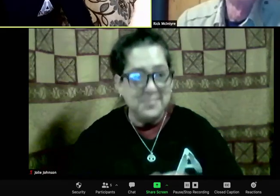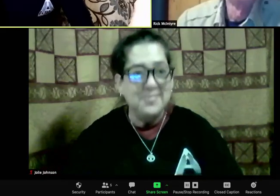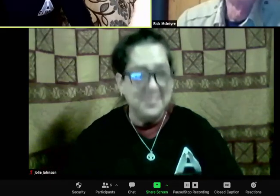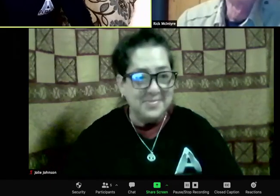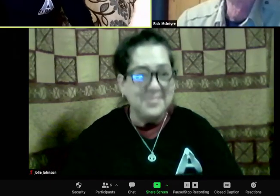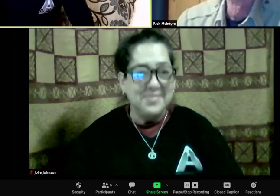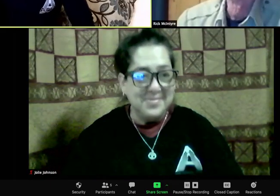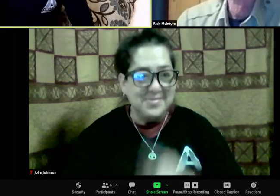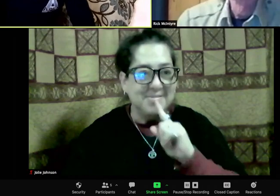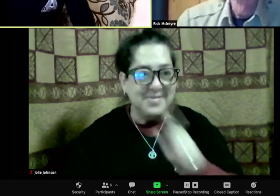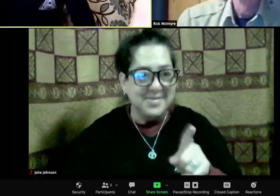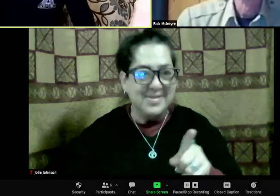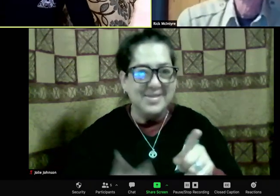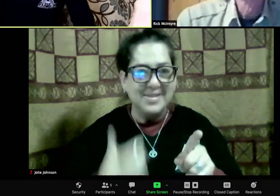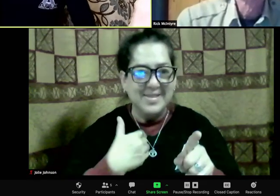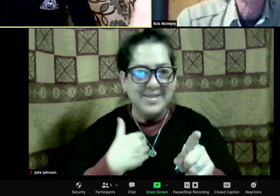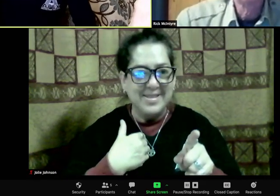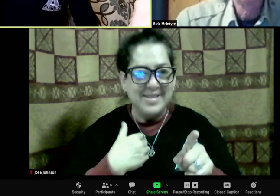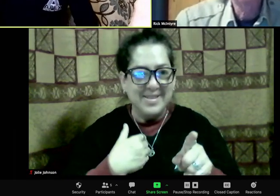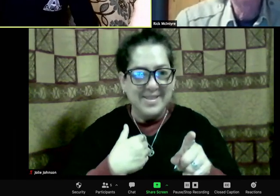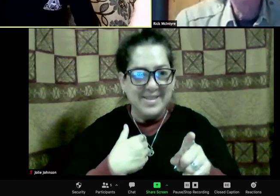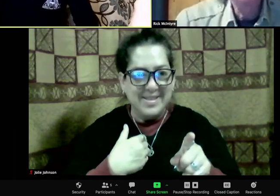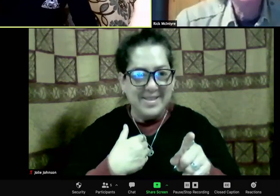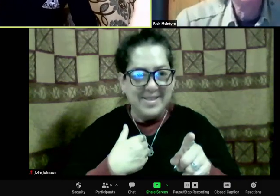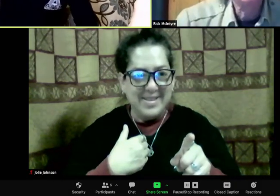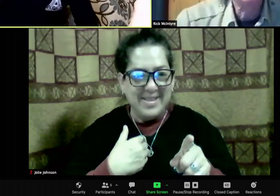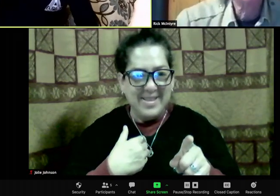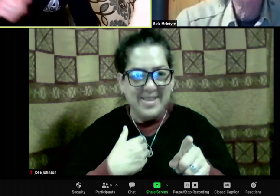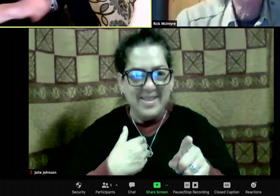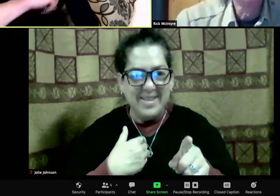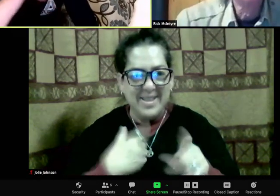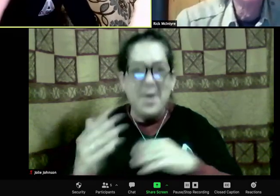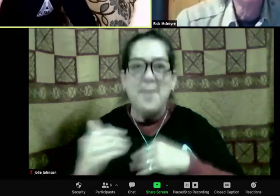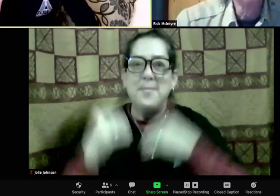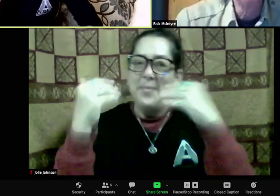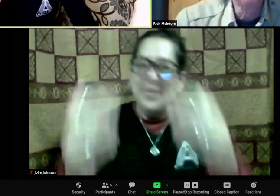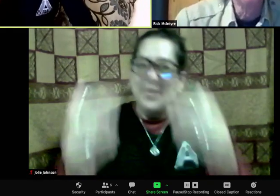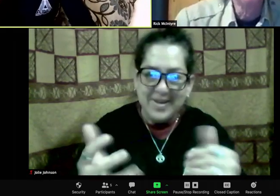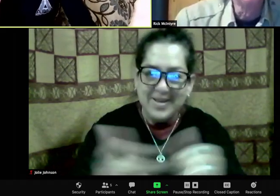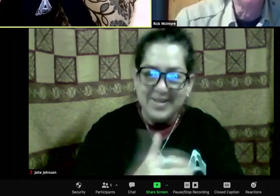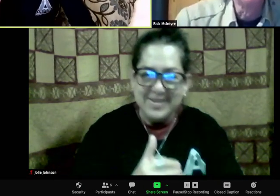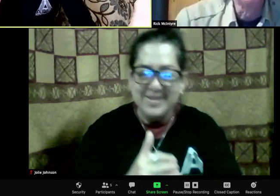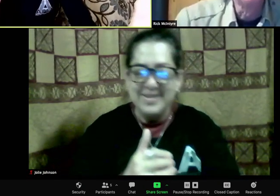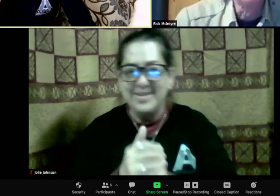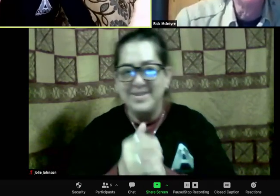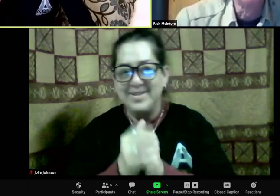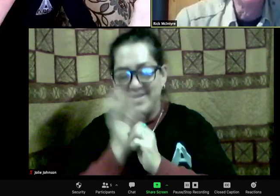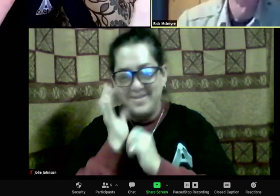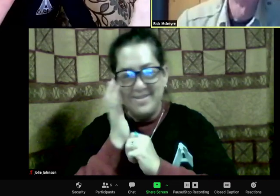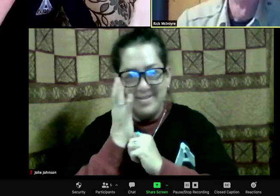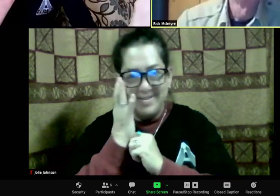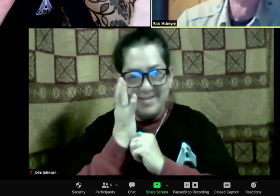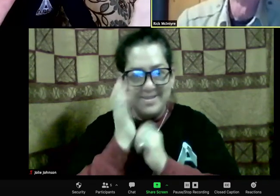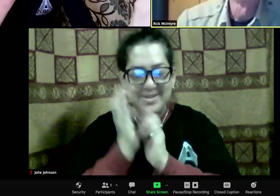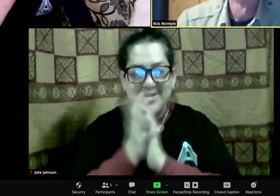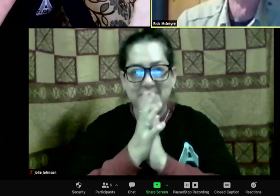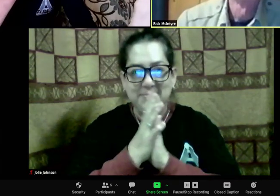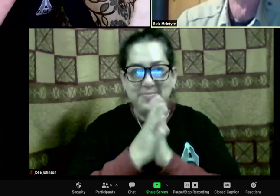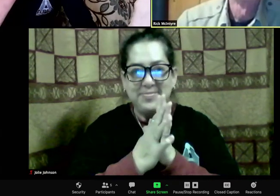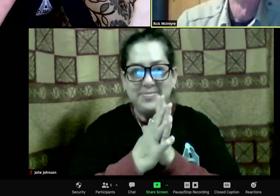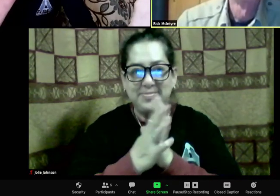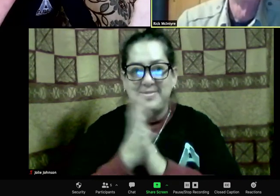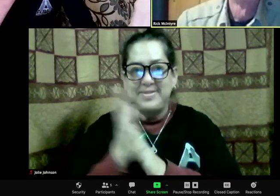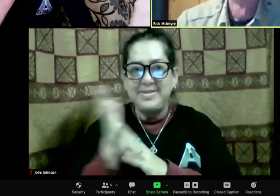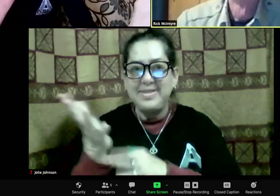So, or did you happen to measure your brain before you got connected with that young lady there? And then see